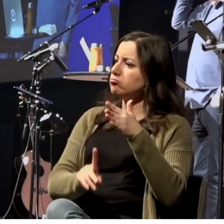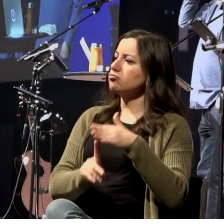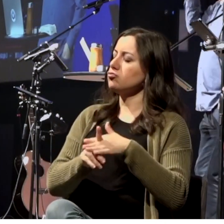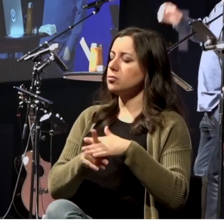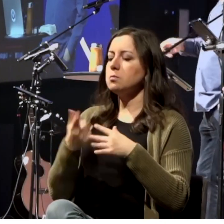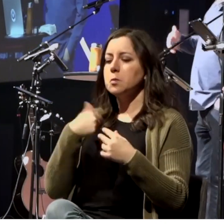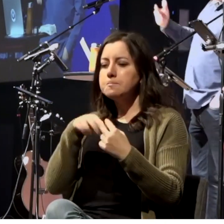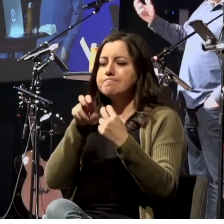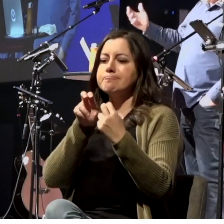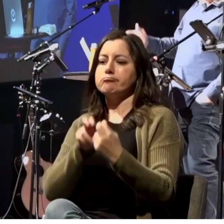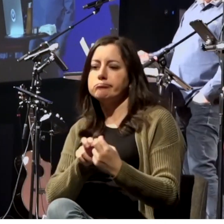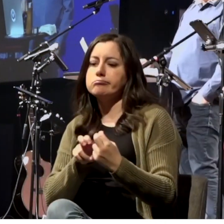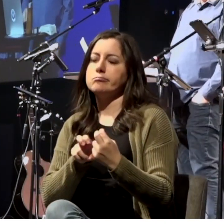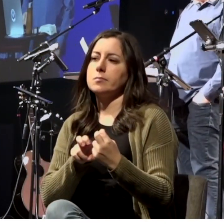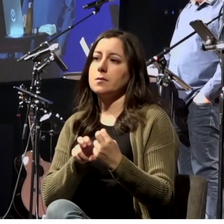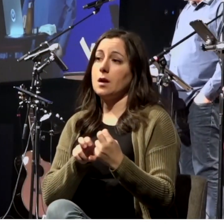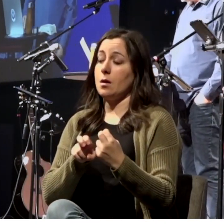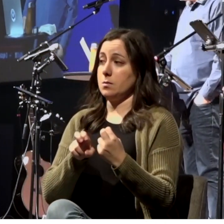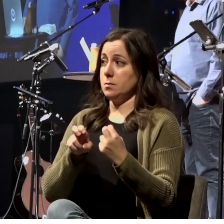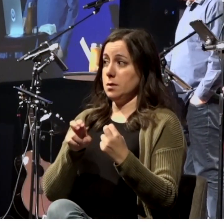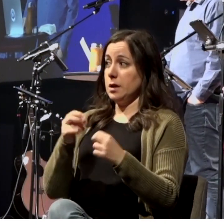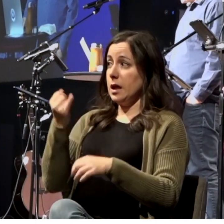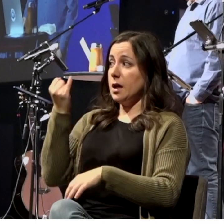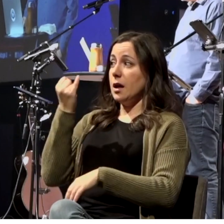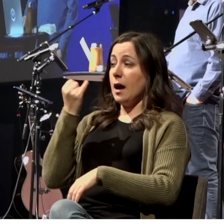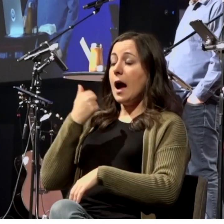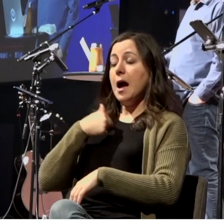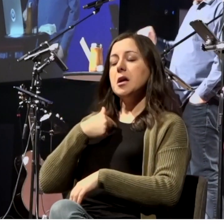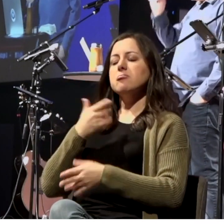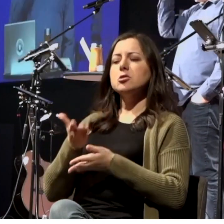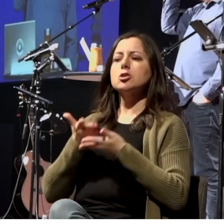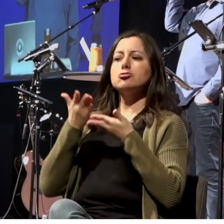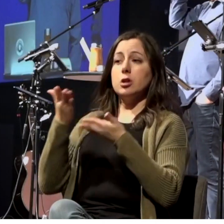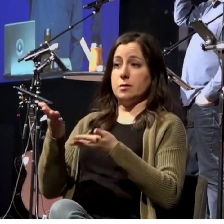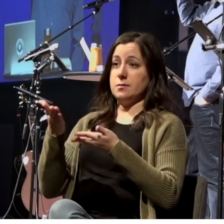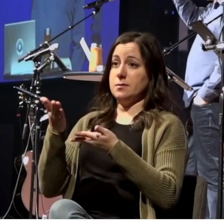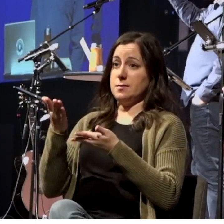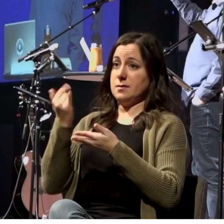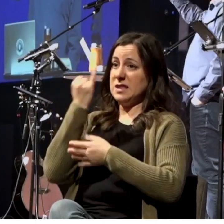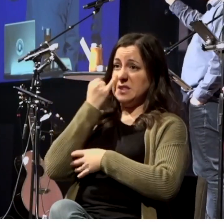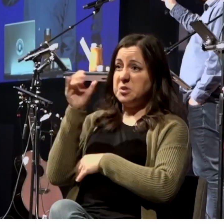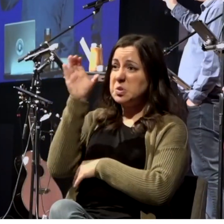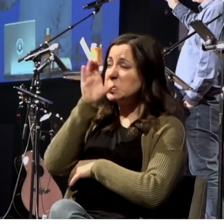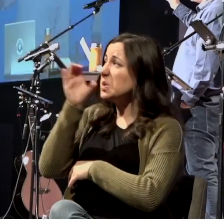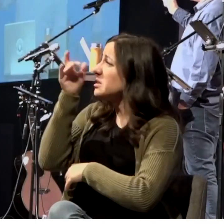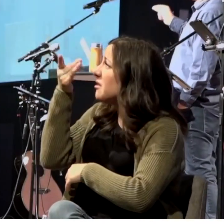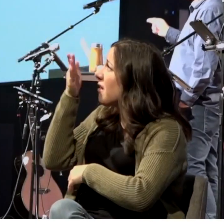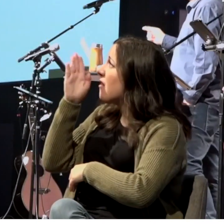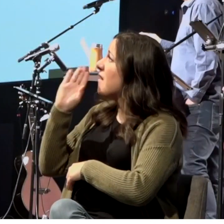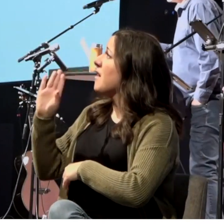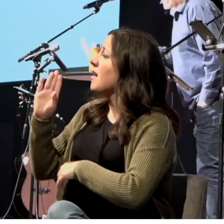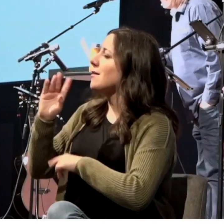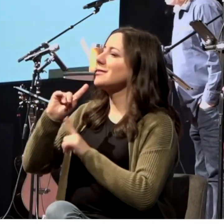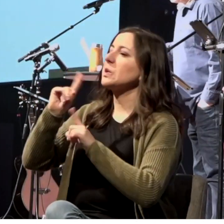Now, right? I would submit to you that church is a great place to seek God for the where, when, and hows of your life.